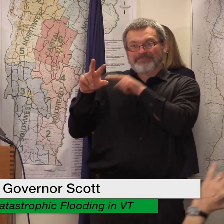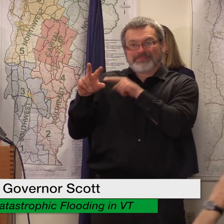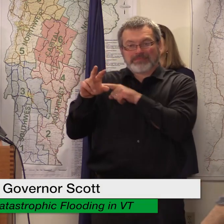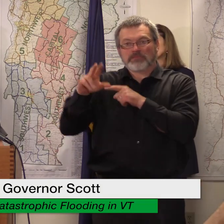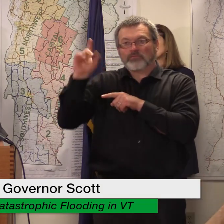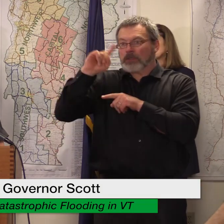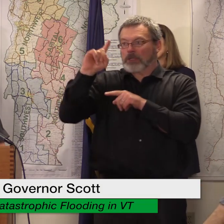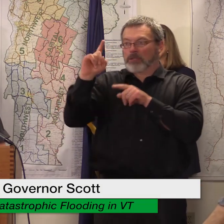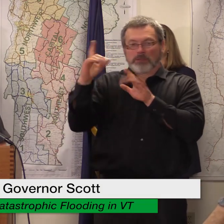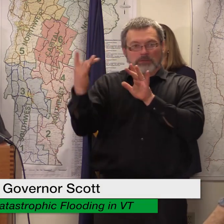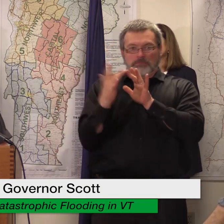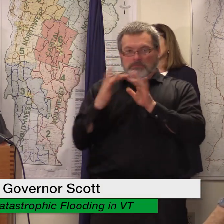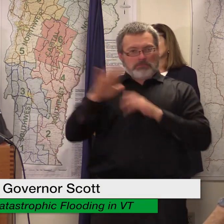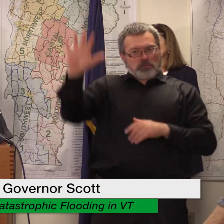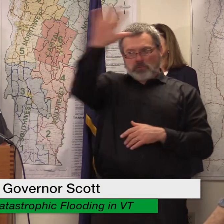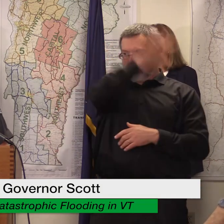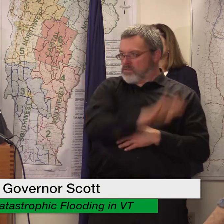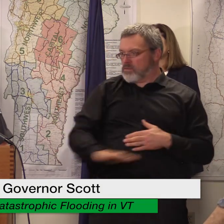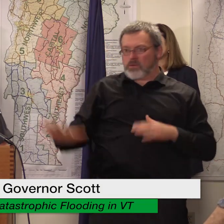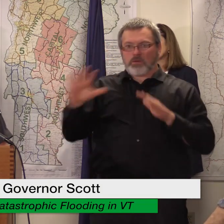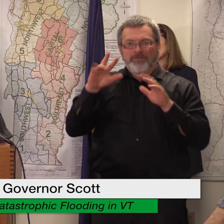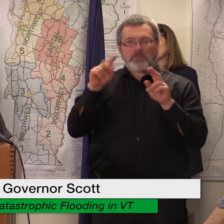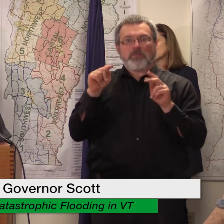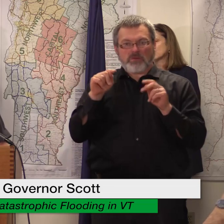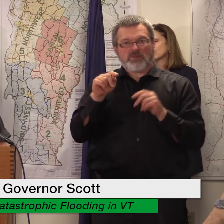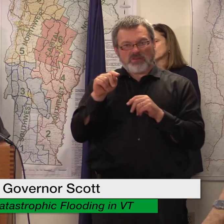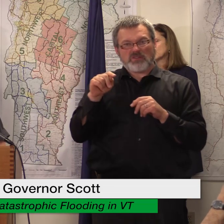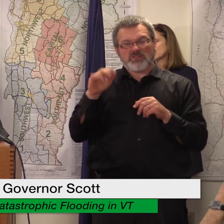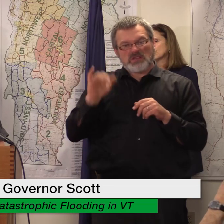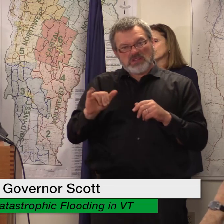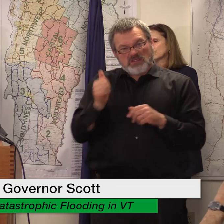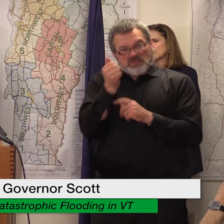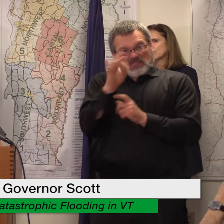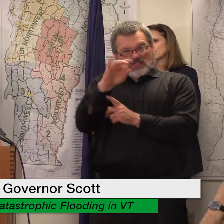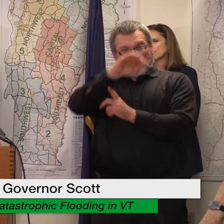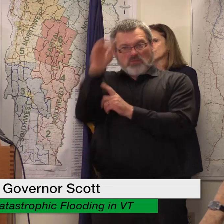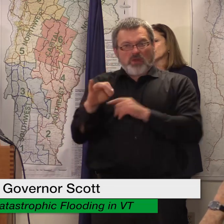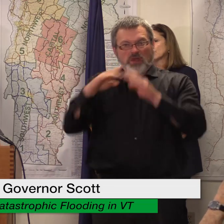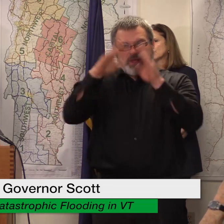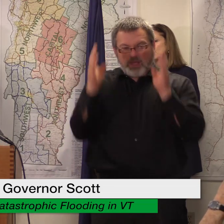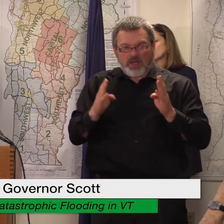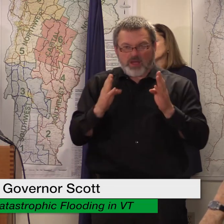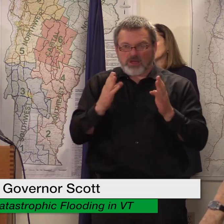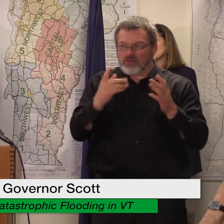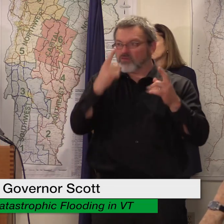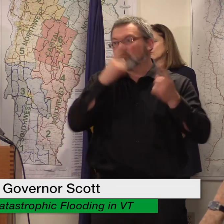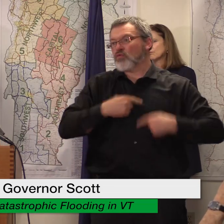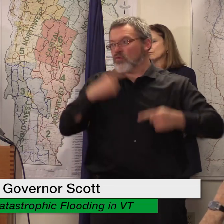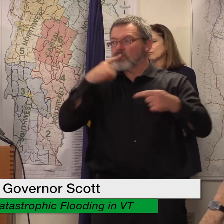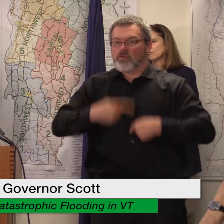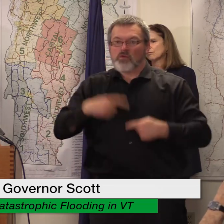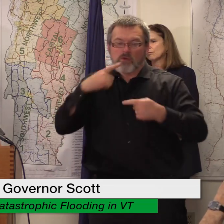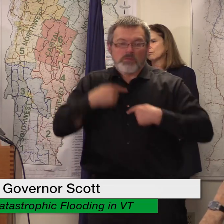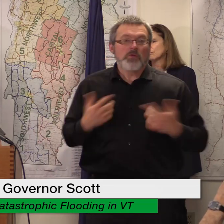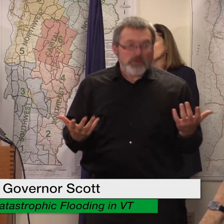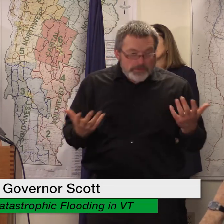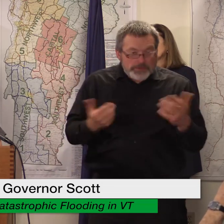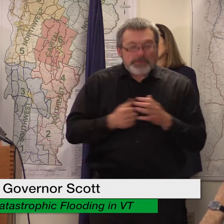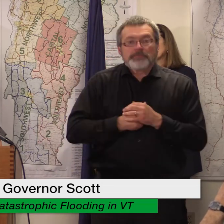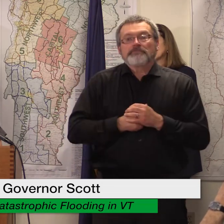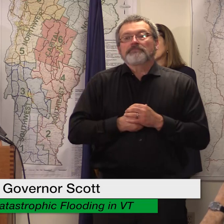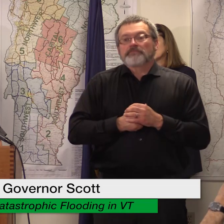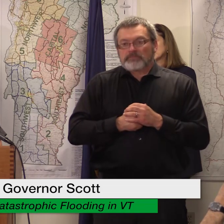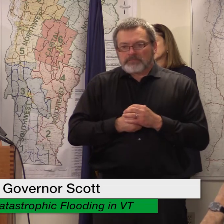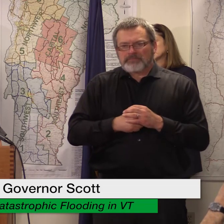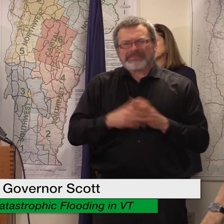uninhabitable which is approximately 18 percent of the total number of reports that we've received we continue to encourage